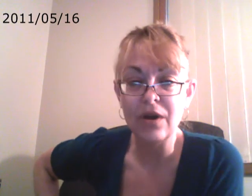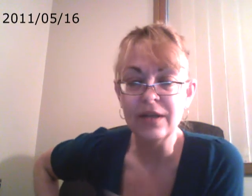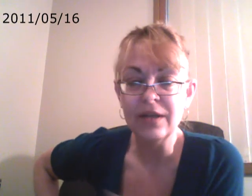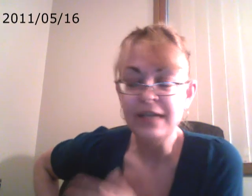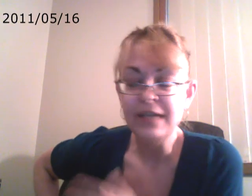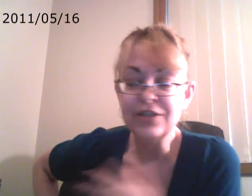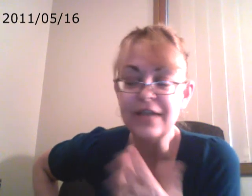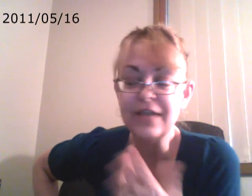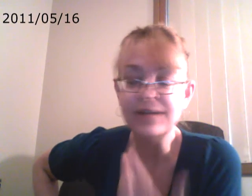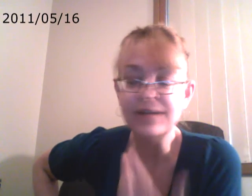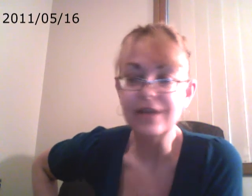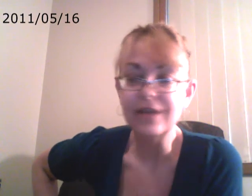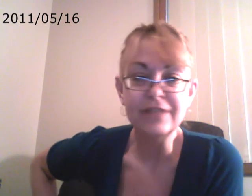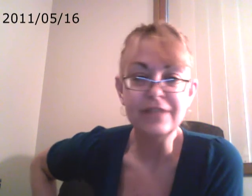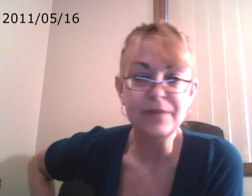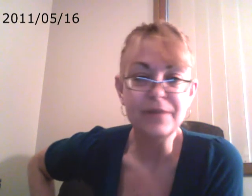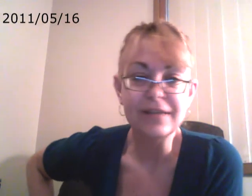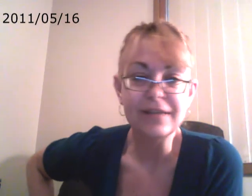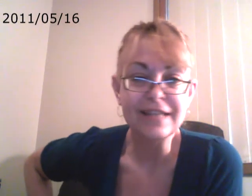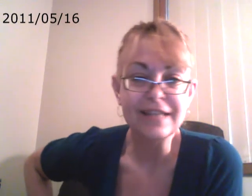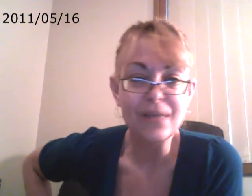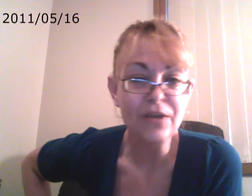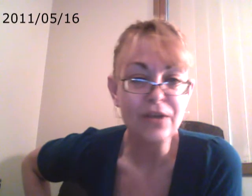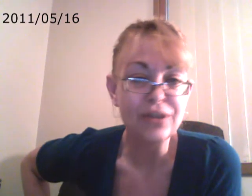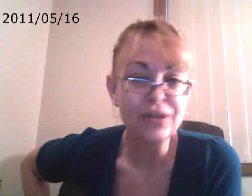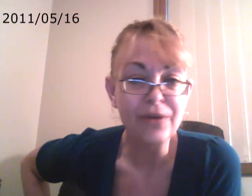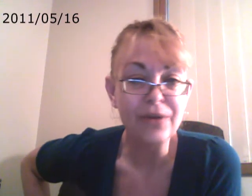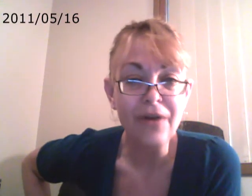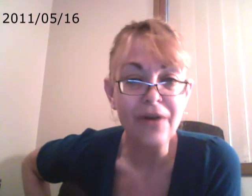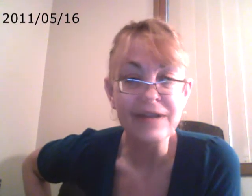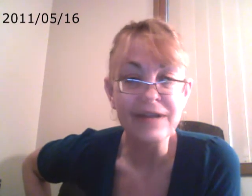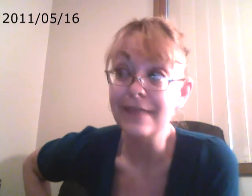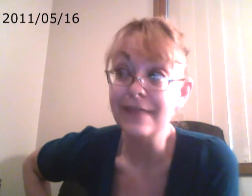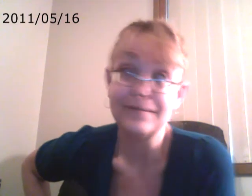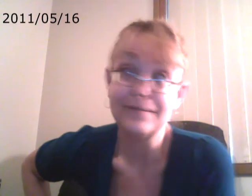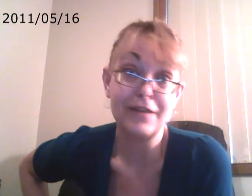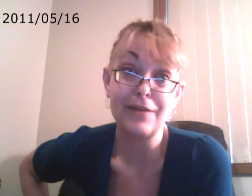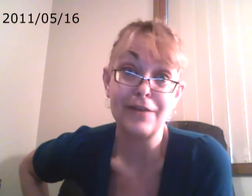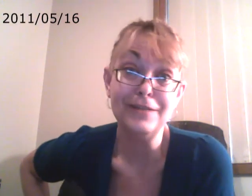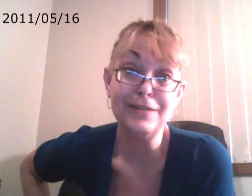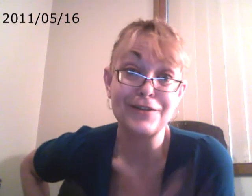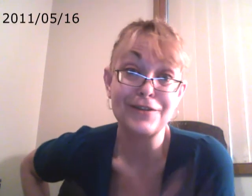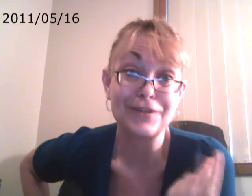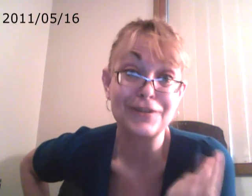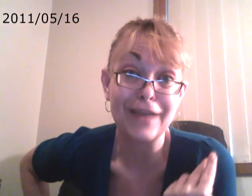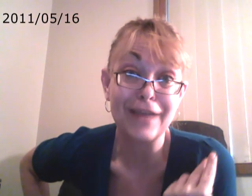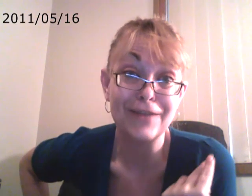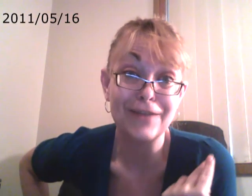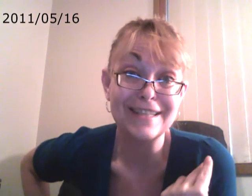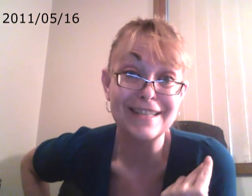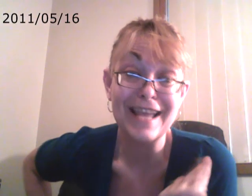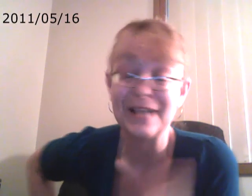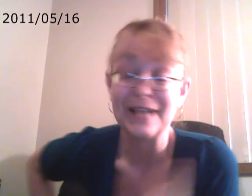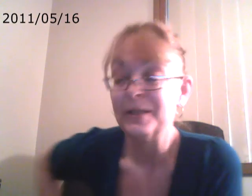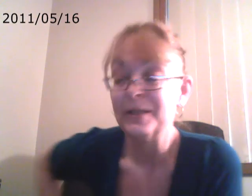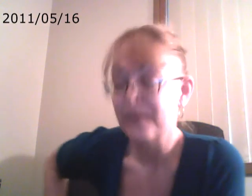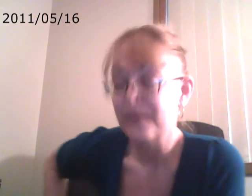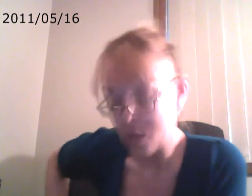is just having a life experience that they want to know it all. And they've done a lot of research, so they have a lot to say. So,